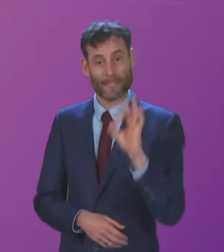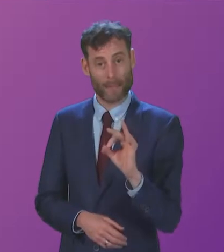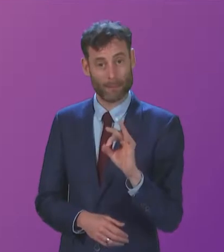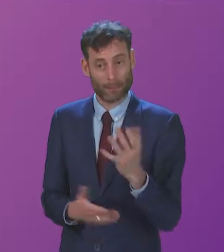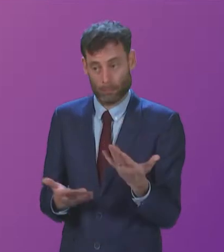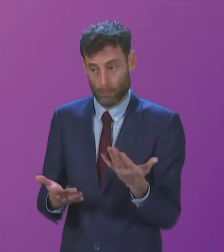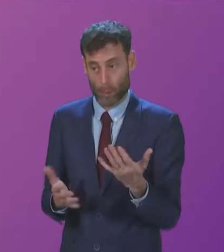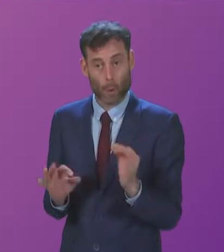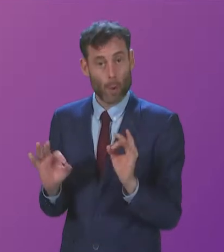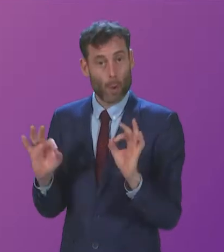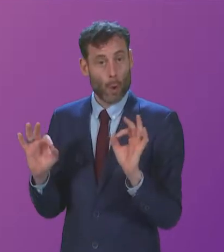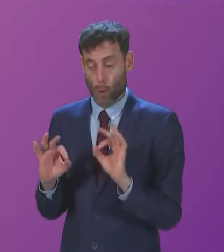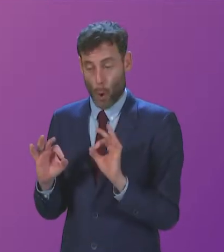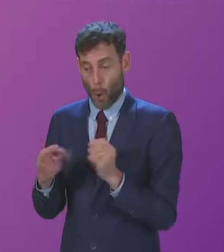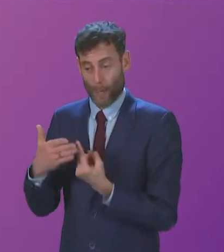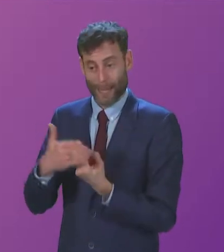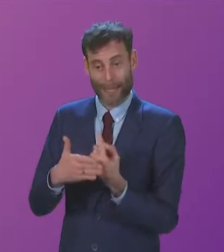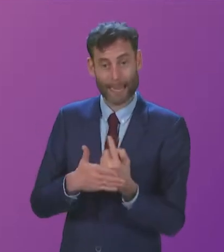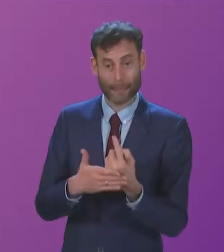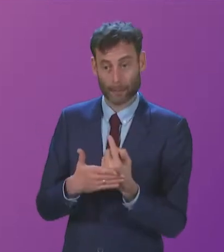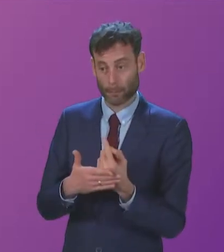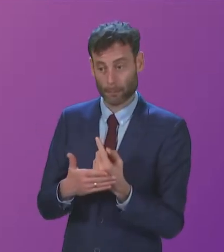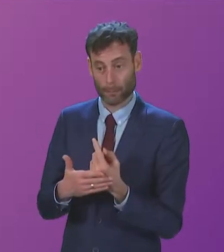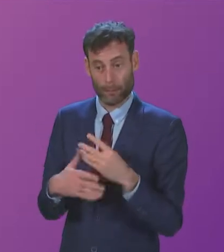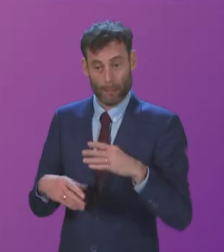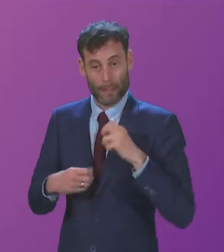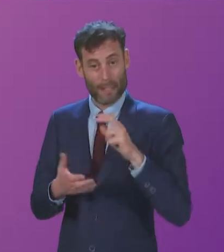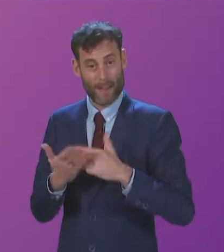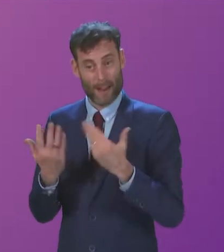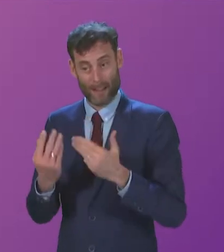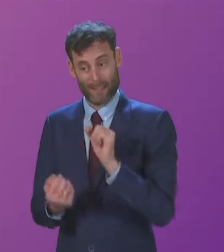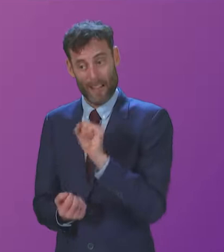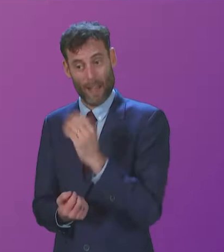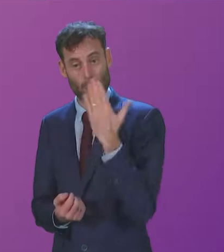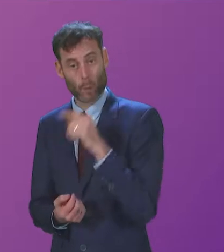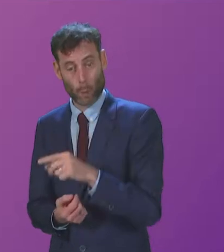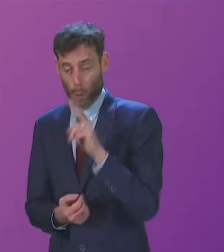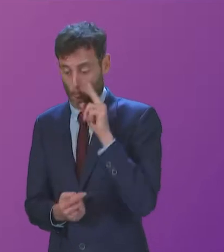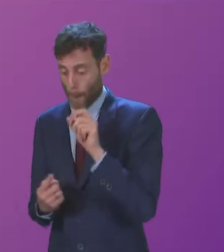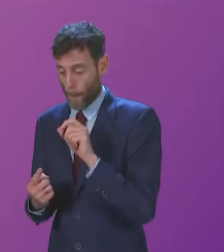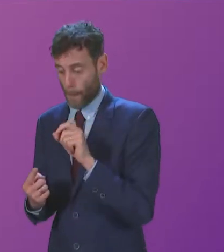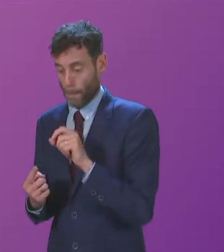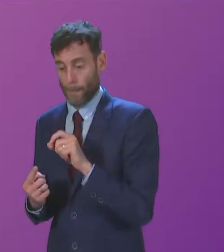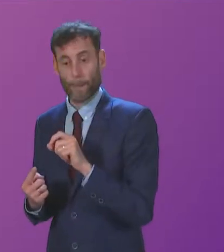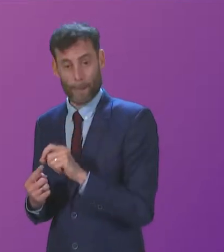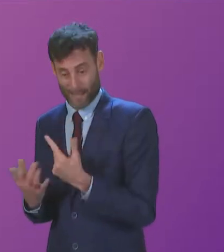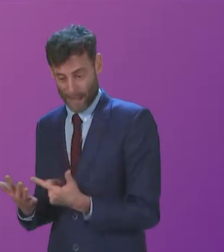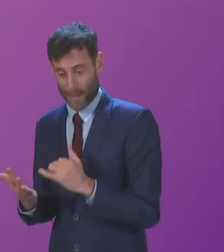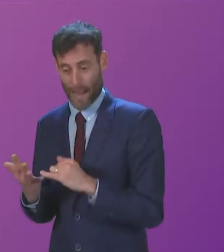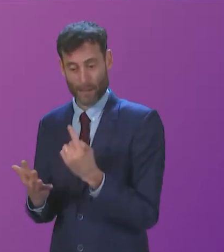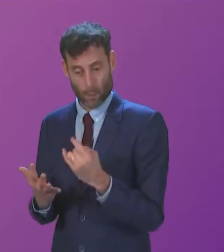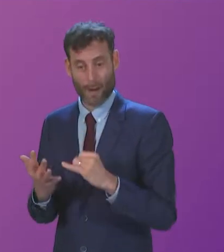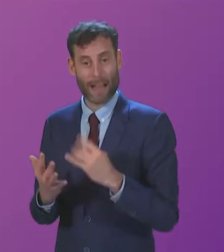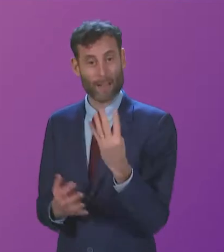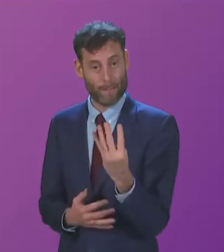any cases being reported when we look at what's happening between P1, P7, S1 and S4. And, for example,